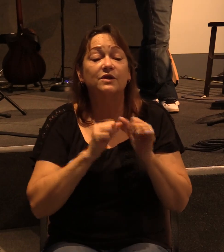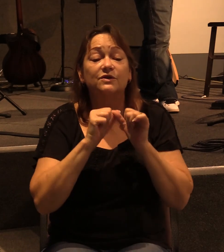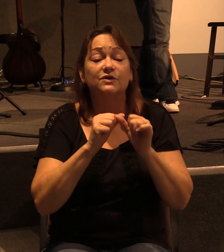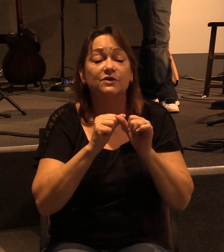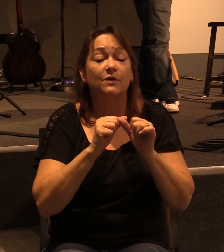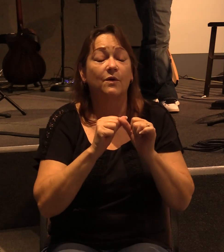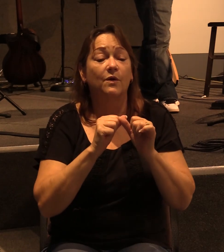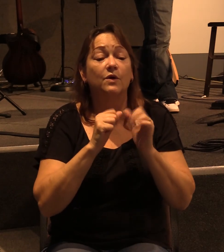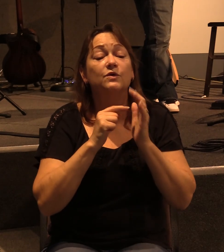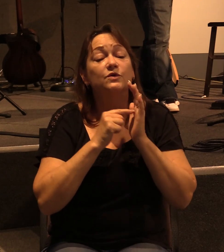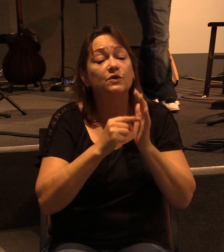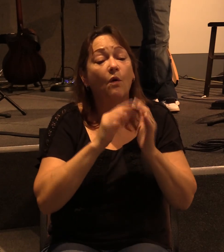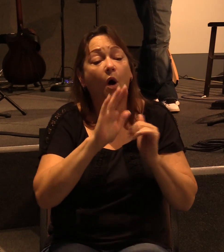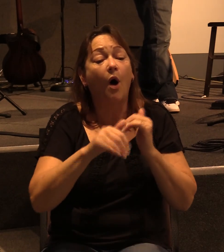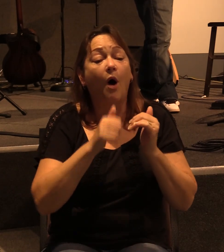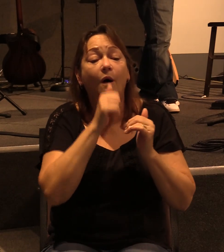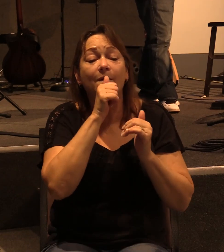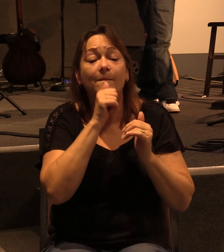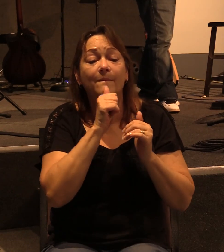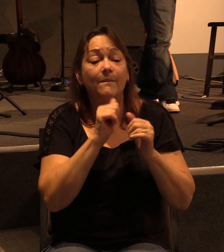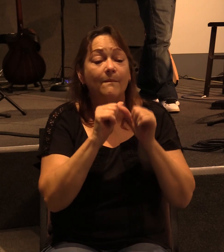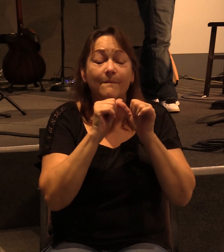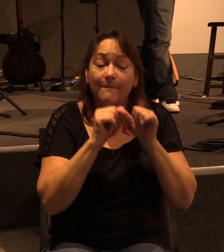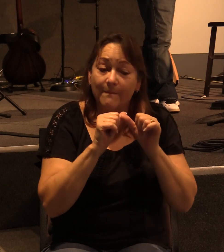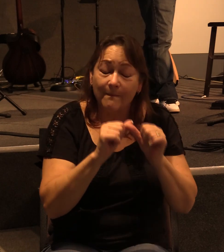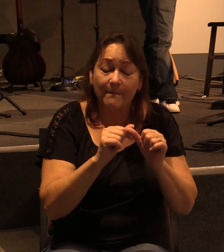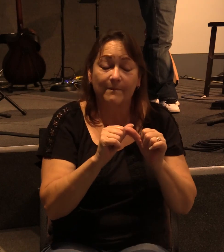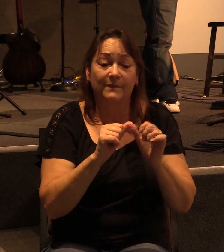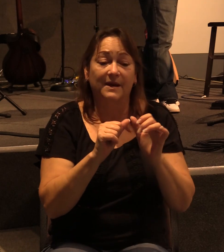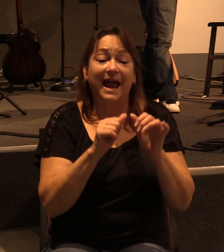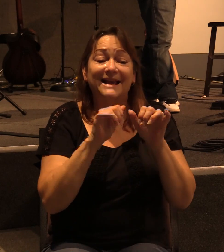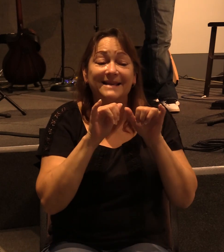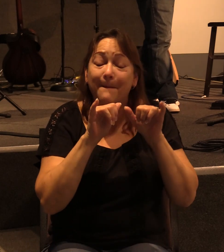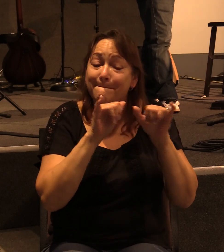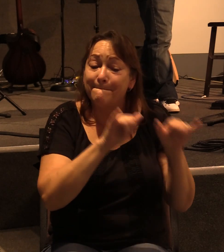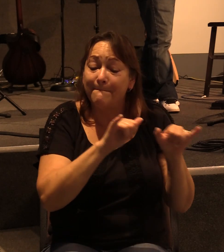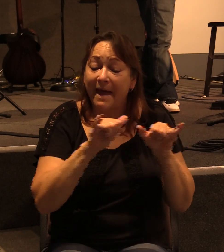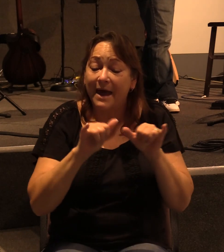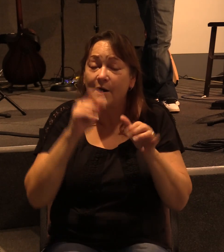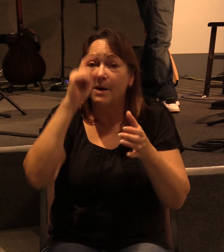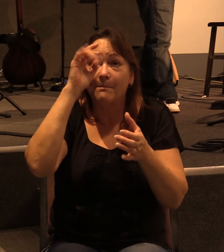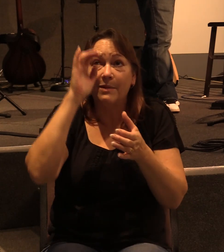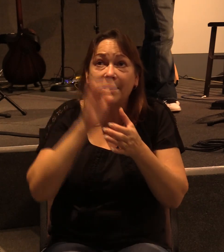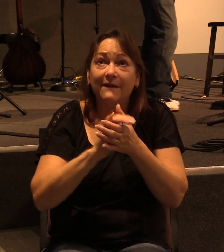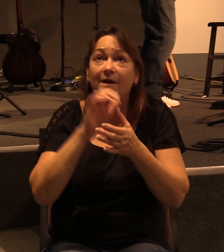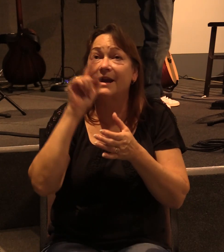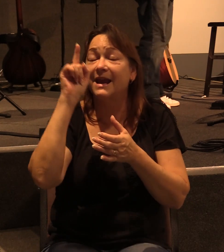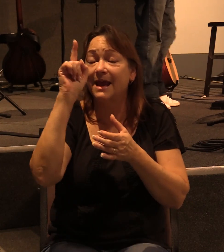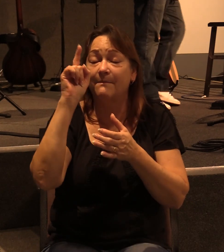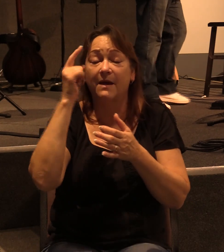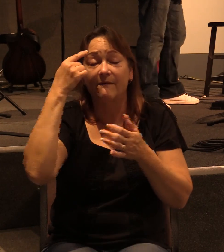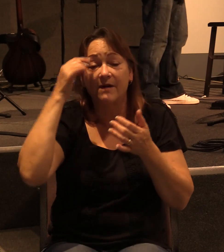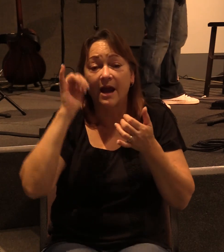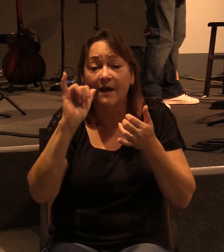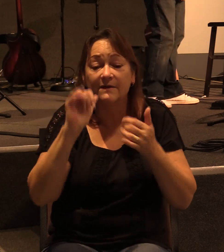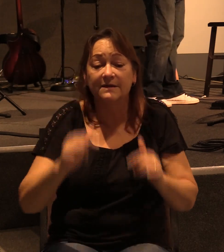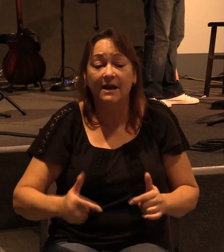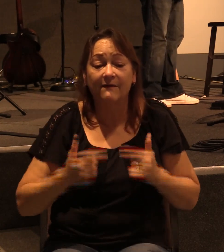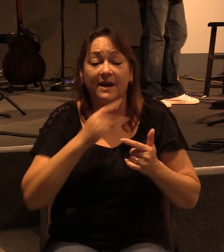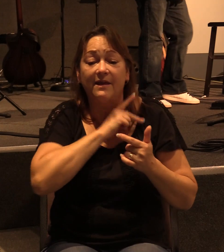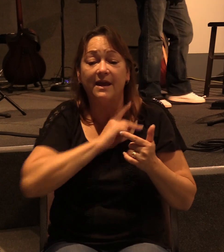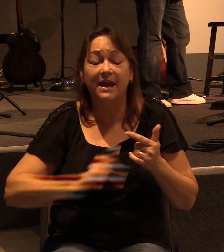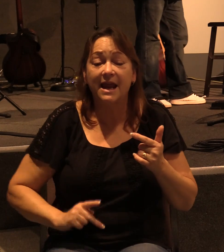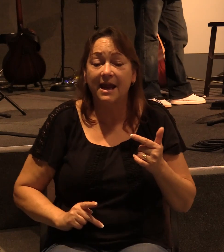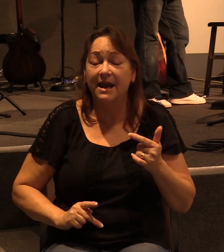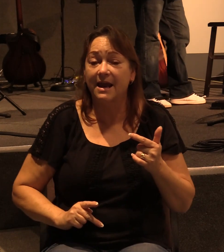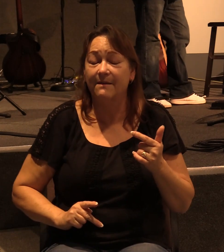as a pattern to those who are going to believe on him for everlasting life. Now to the King eternal, immortal,